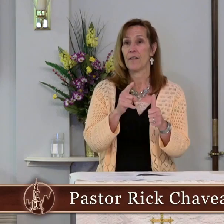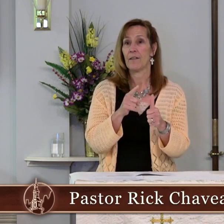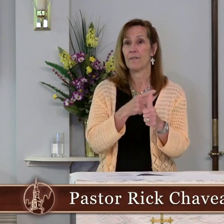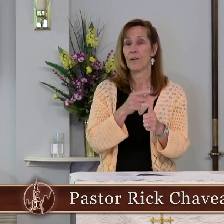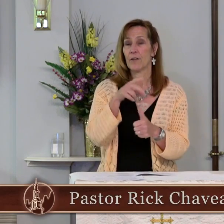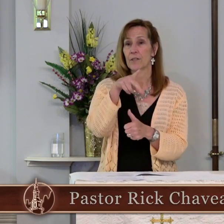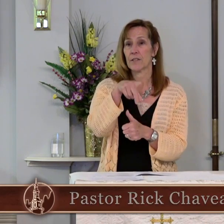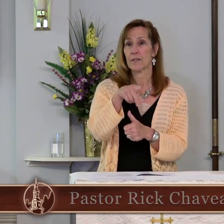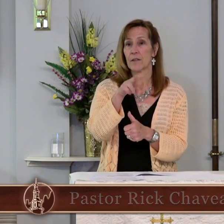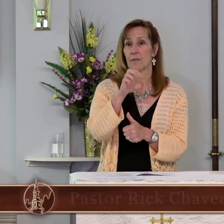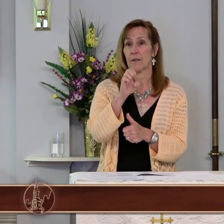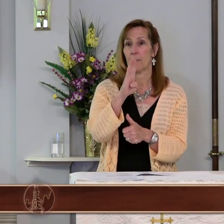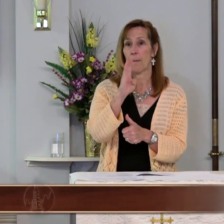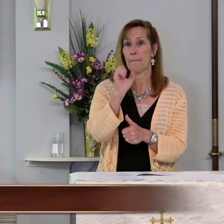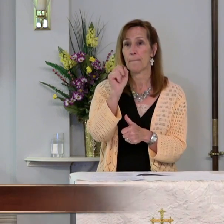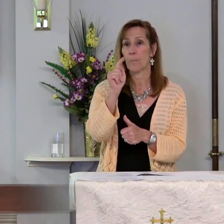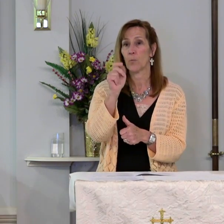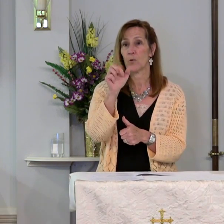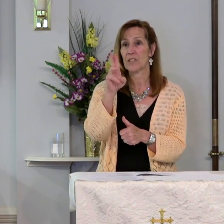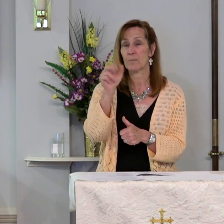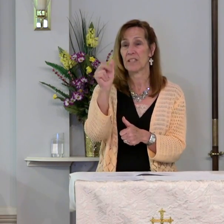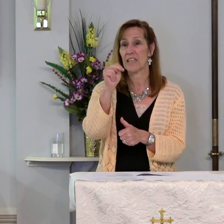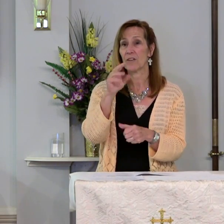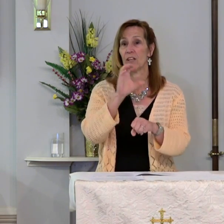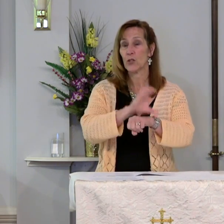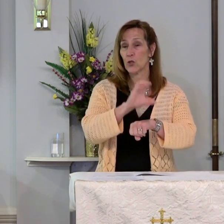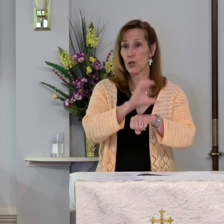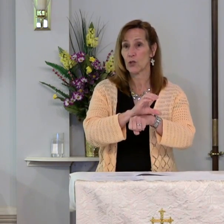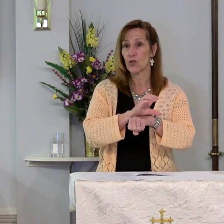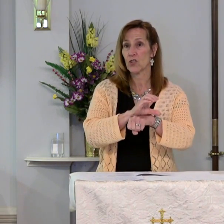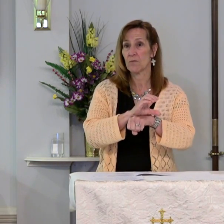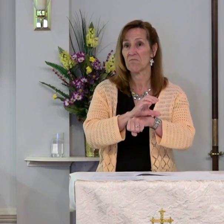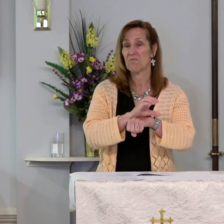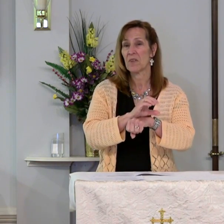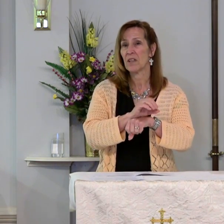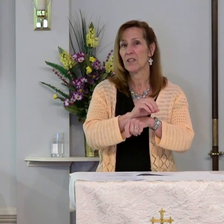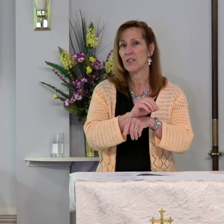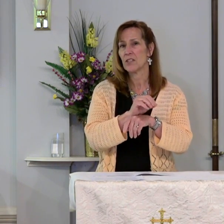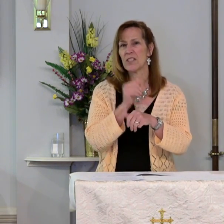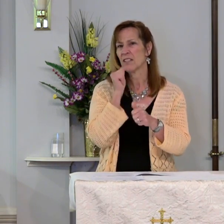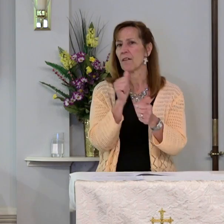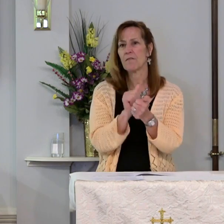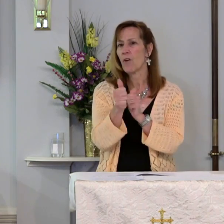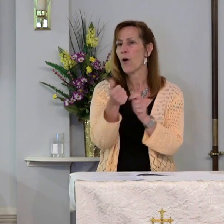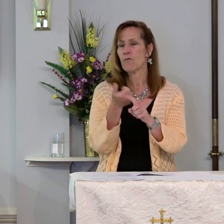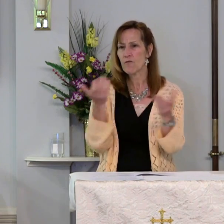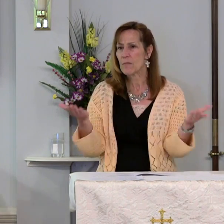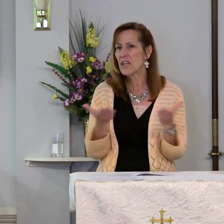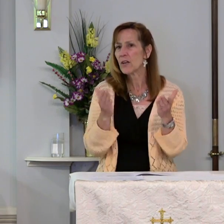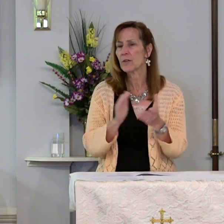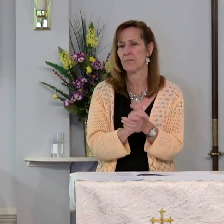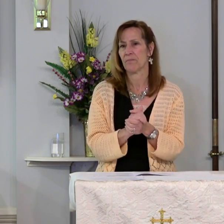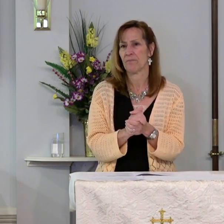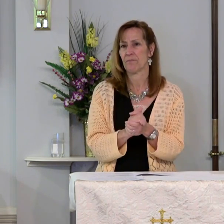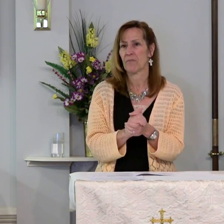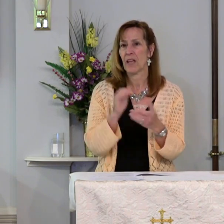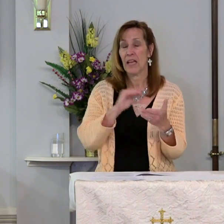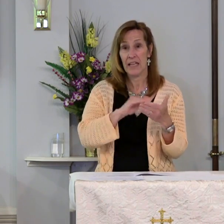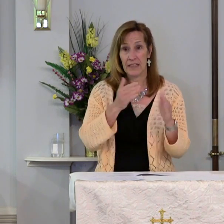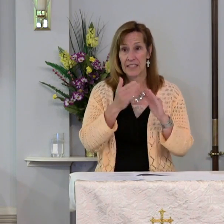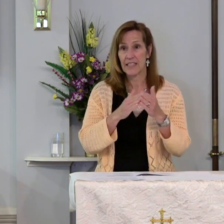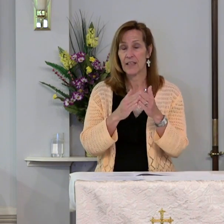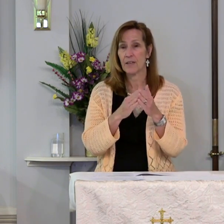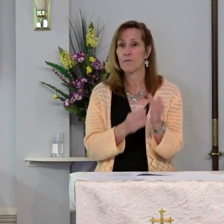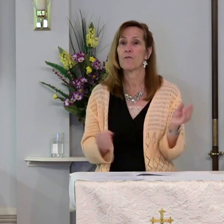Presbyterian Church, a congregation just a few blocks away, and in the city